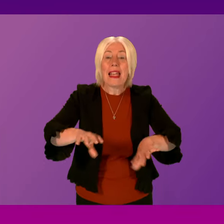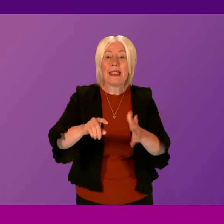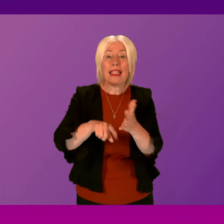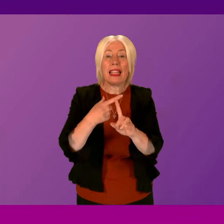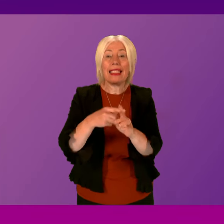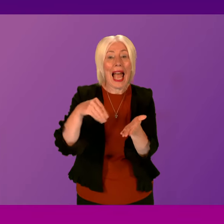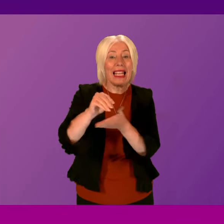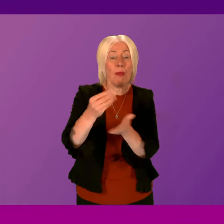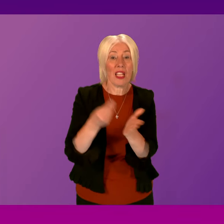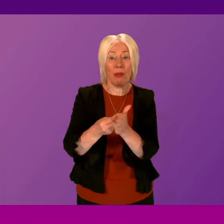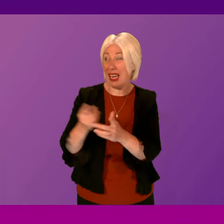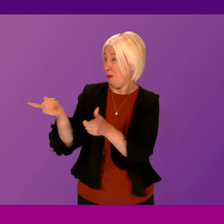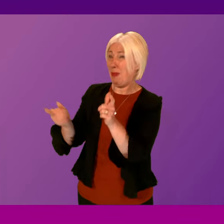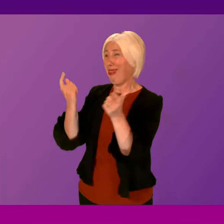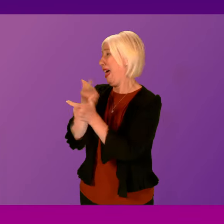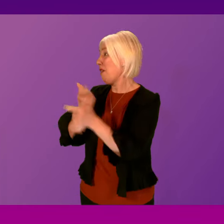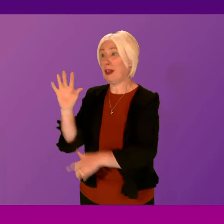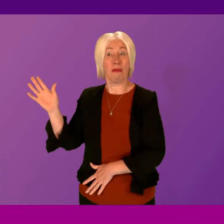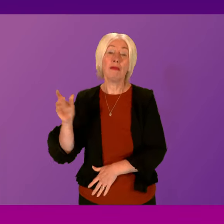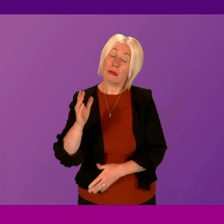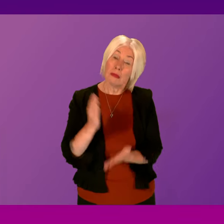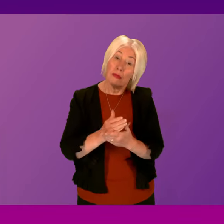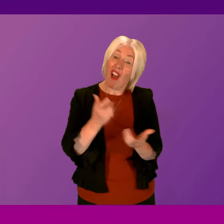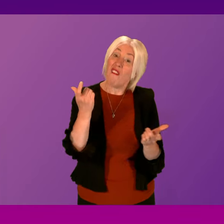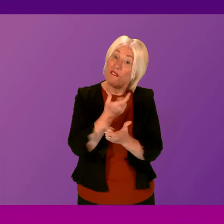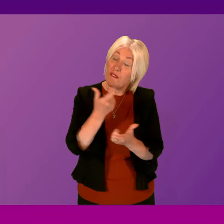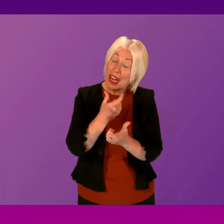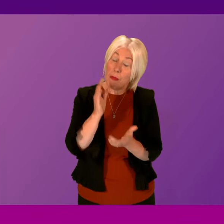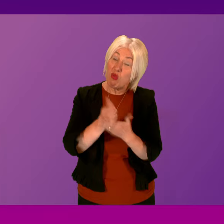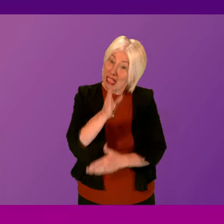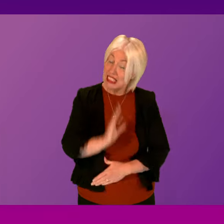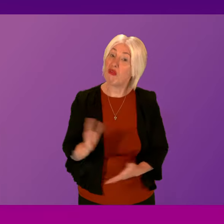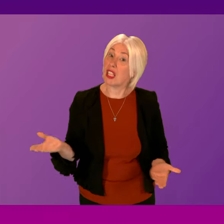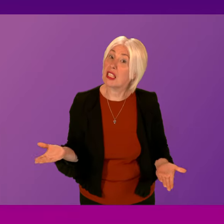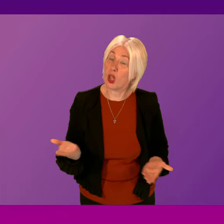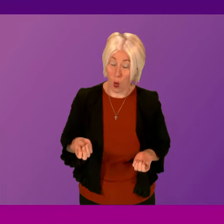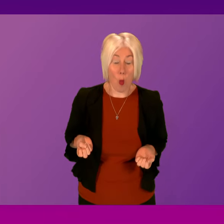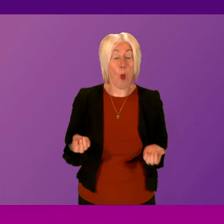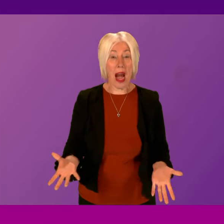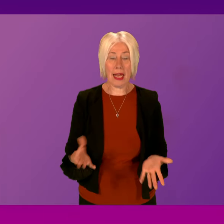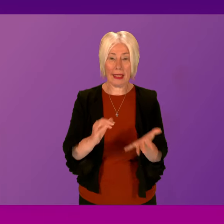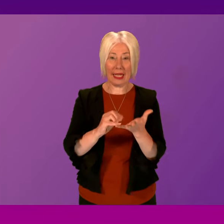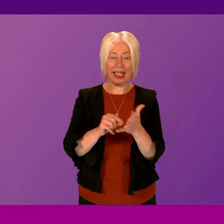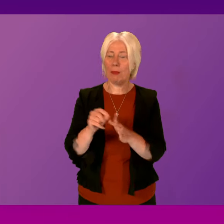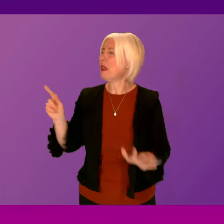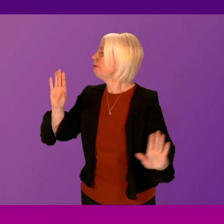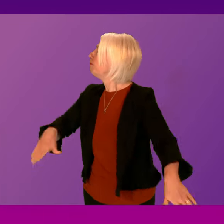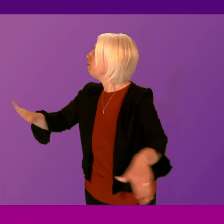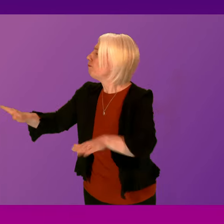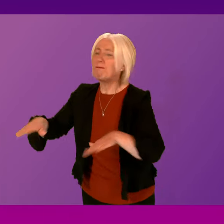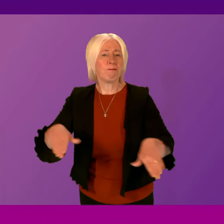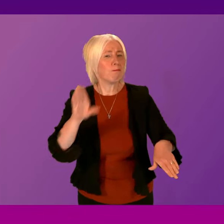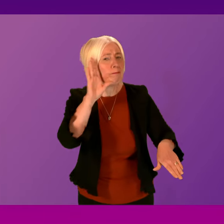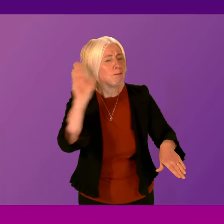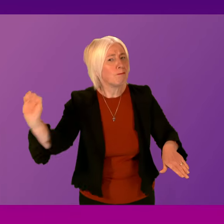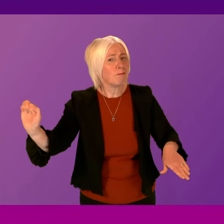Well, they laugh. It would be funny if it wasn't so serious. The wastage from this SNP Government... Members, let's hear